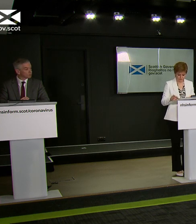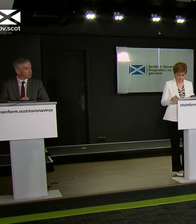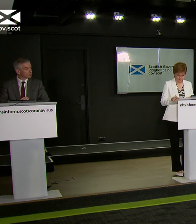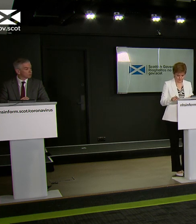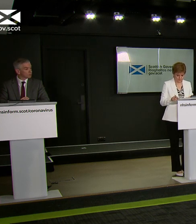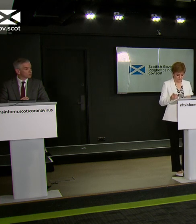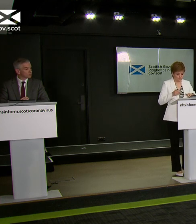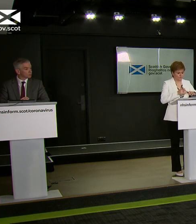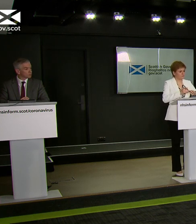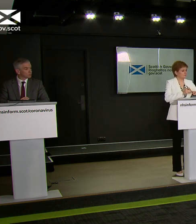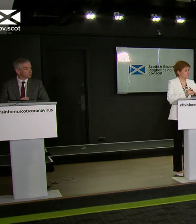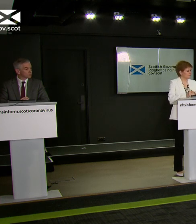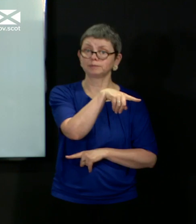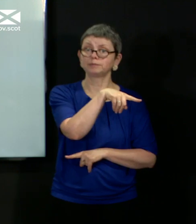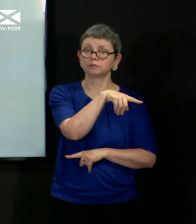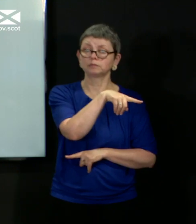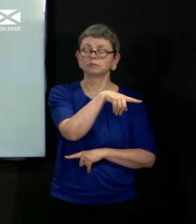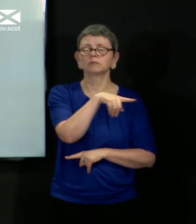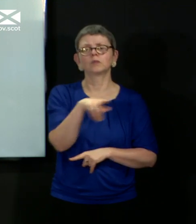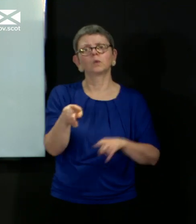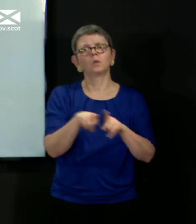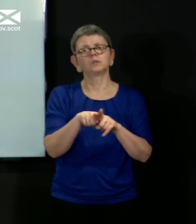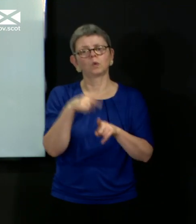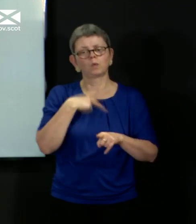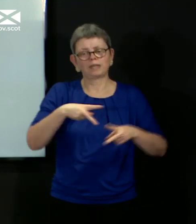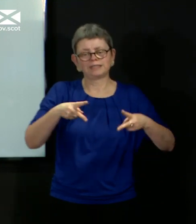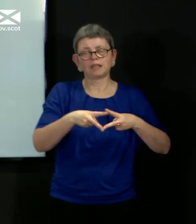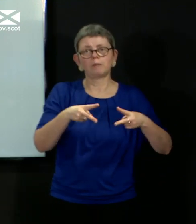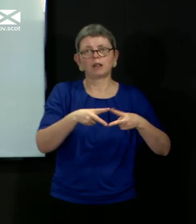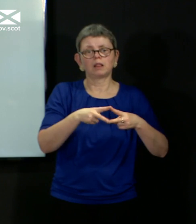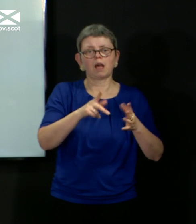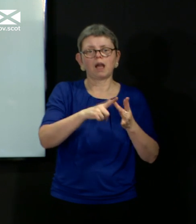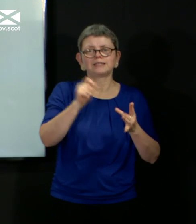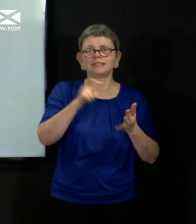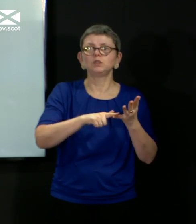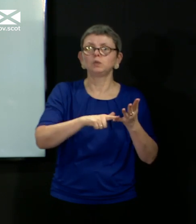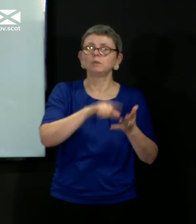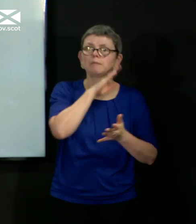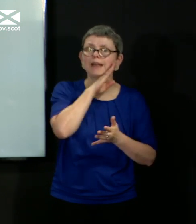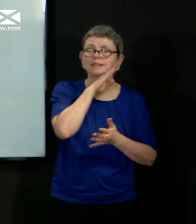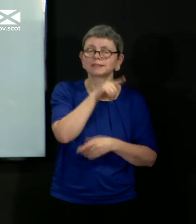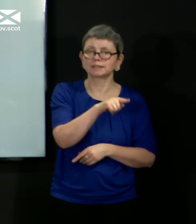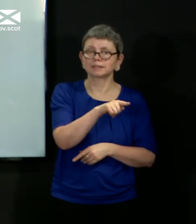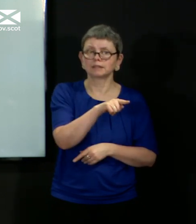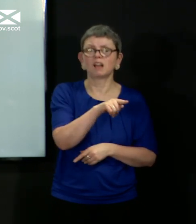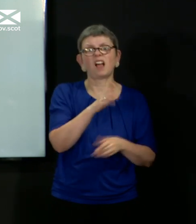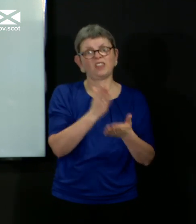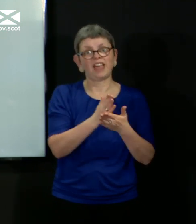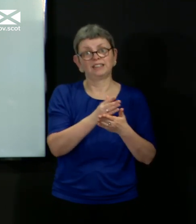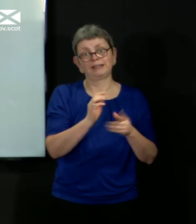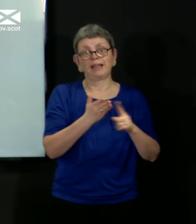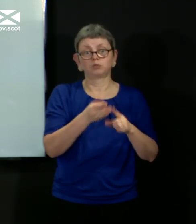achieved. We also set out initially to double the number of intensive care beds, then to triple that,